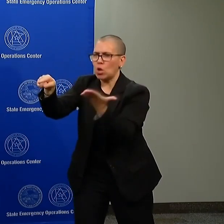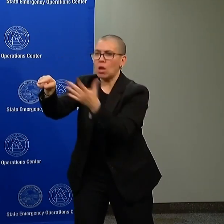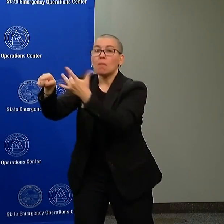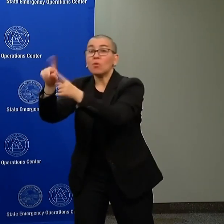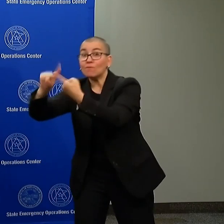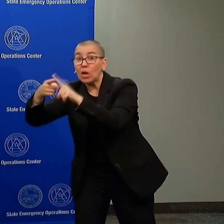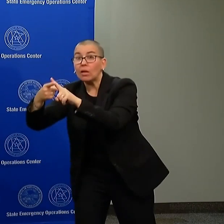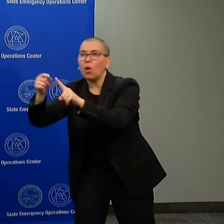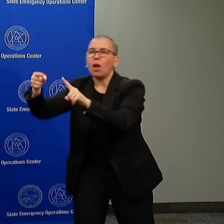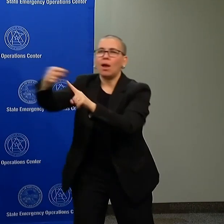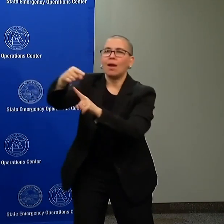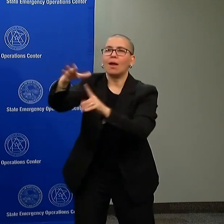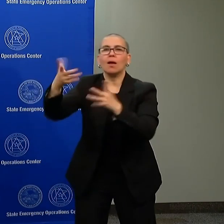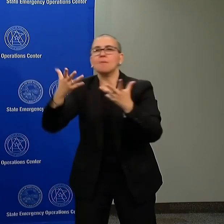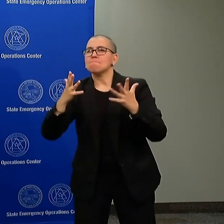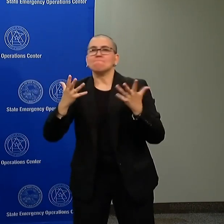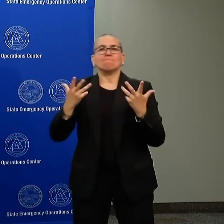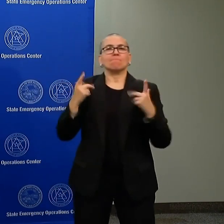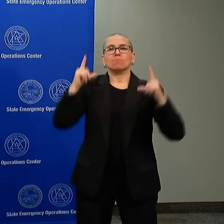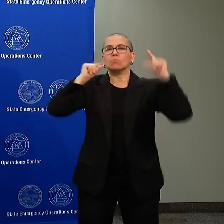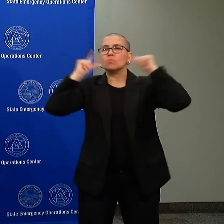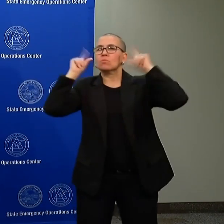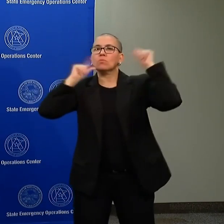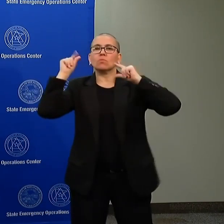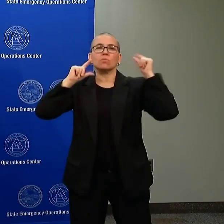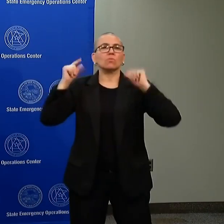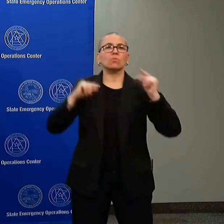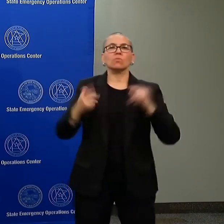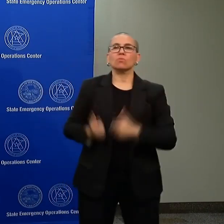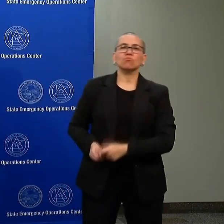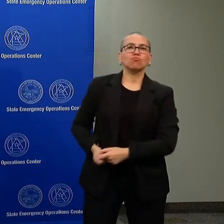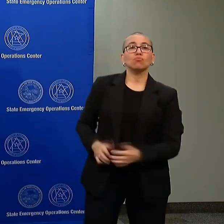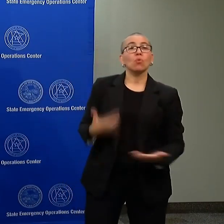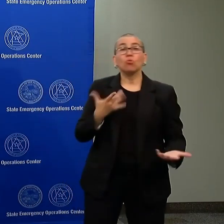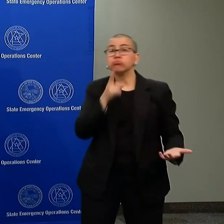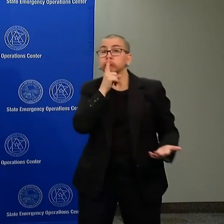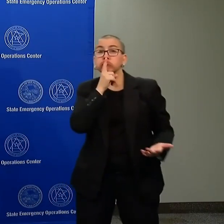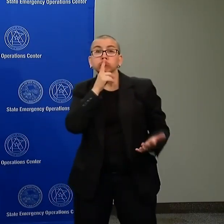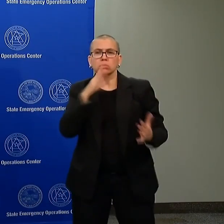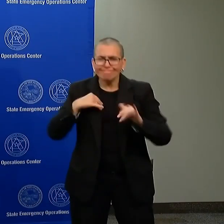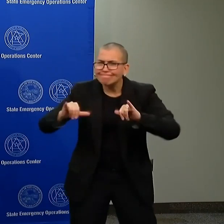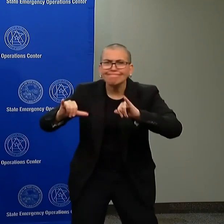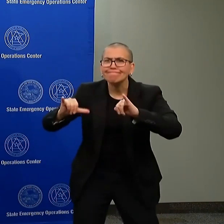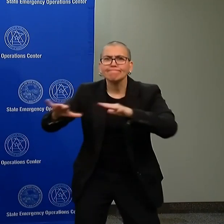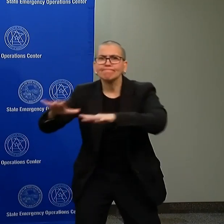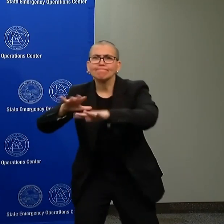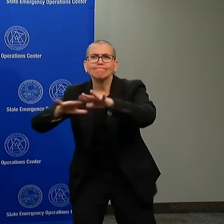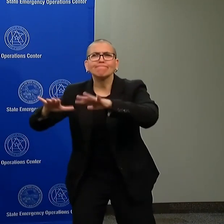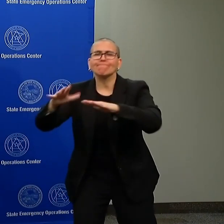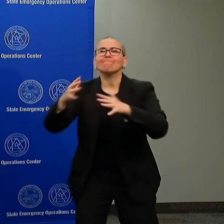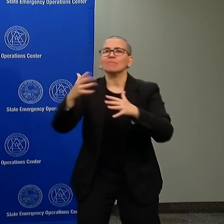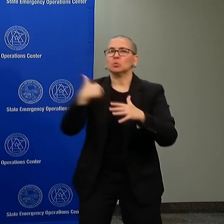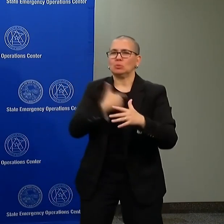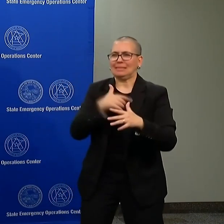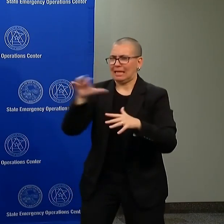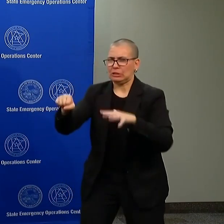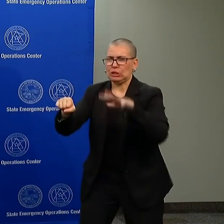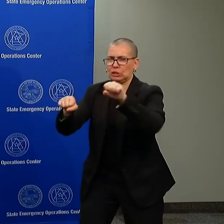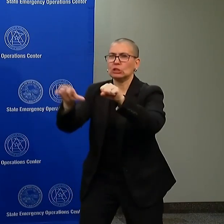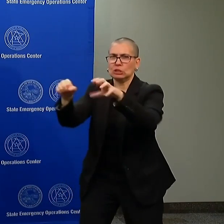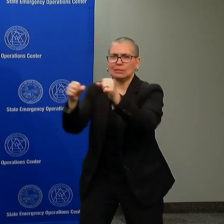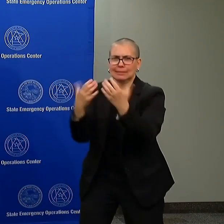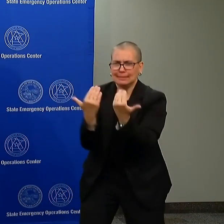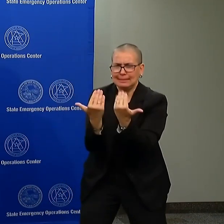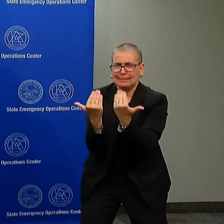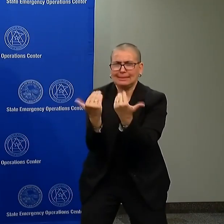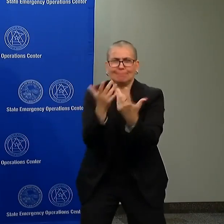then just understand how do we go after them legally. That is absolutely part and parcel of our mission.